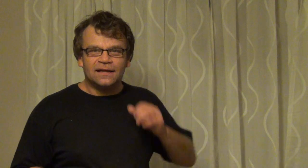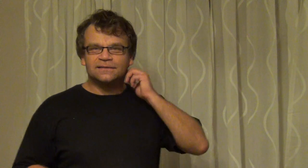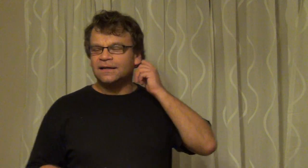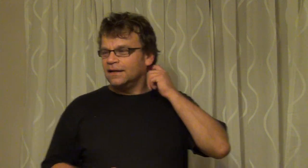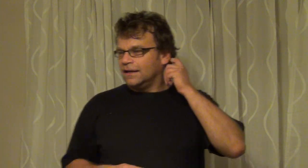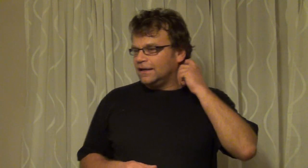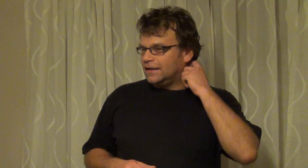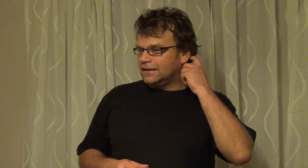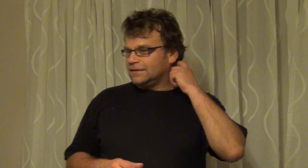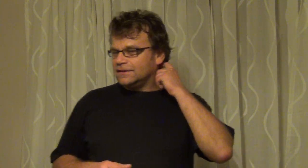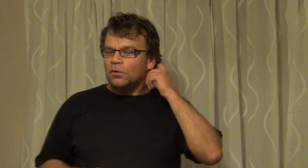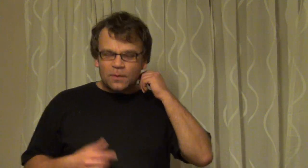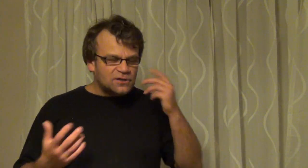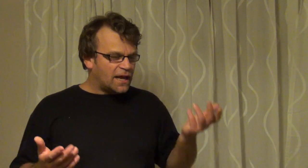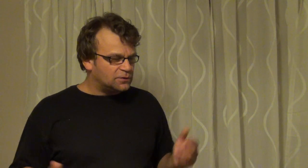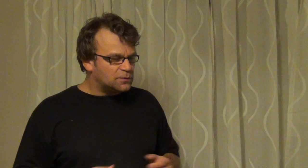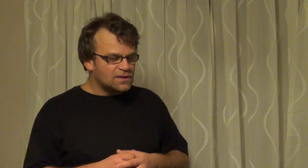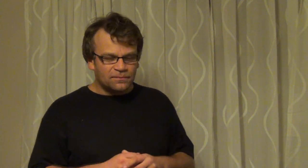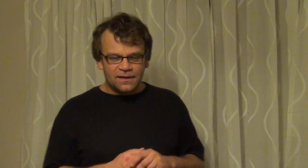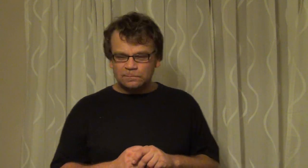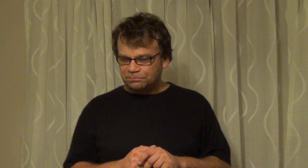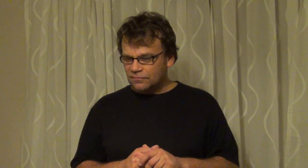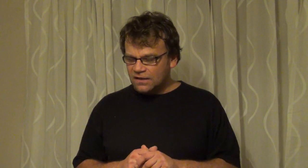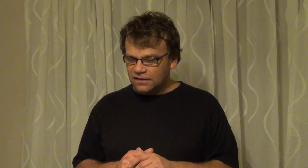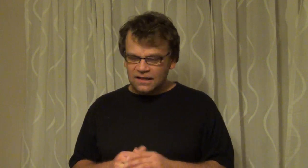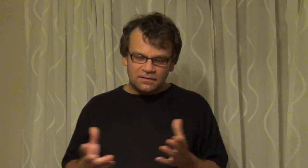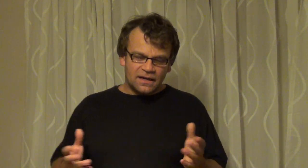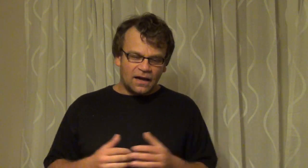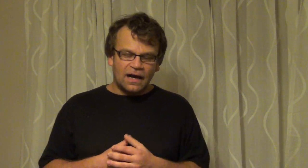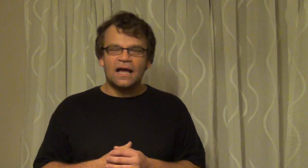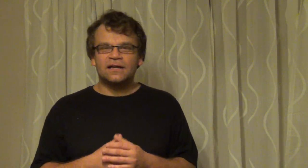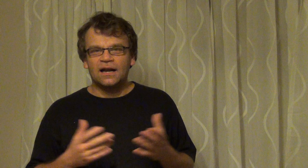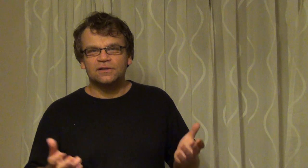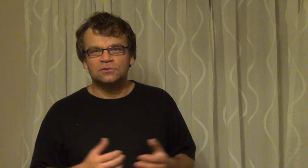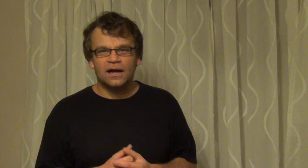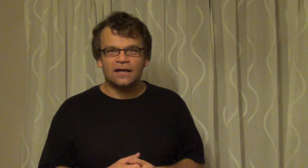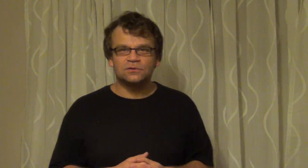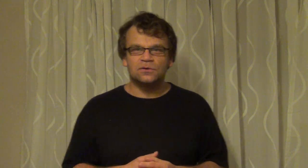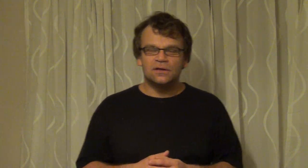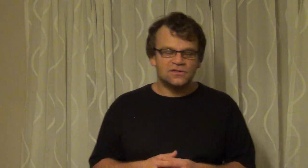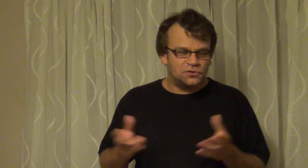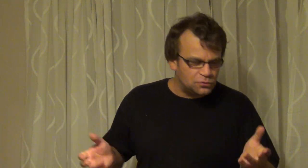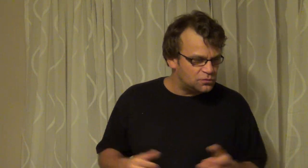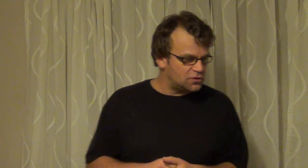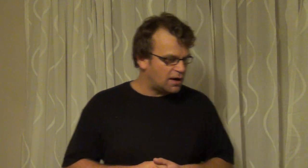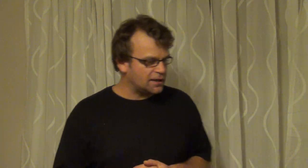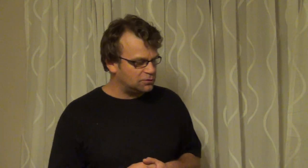later no you actually had to do something and then yeah I like I like to I like to seduce you know I like to